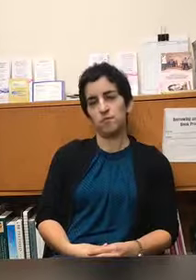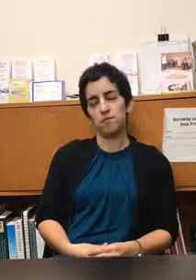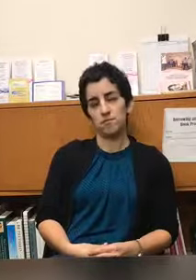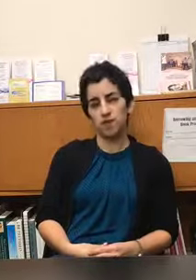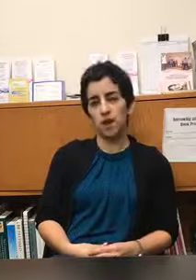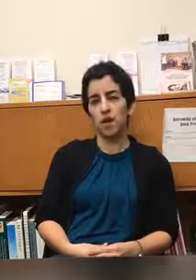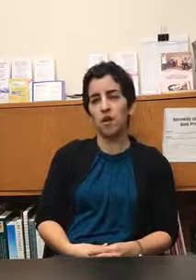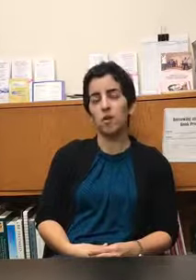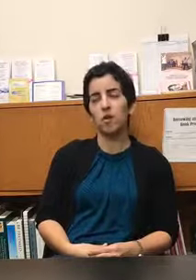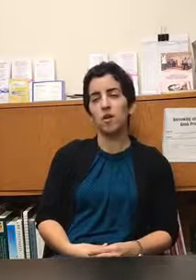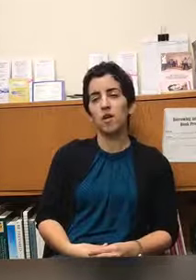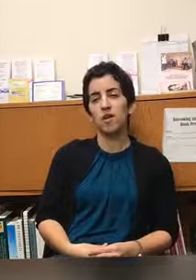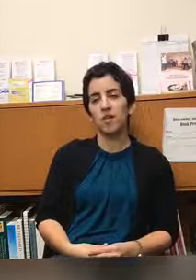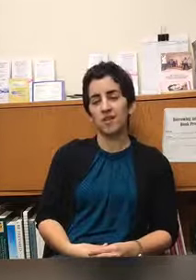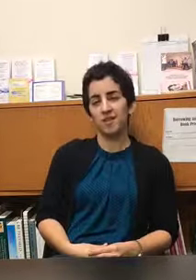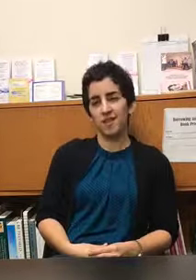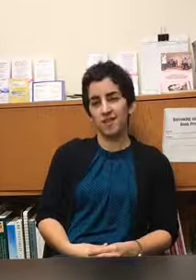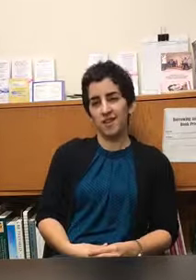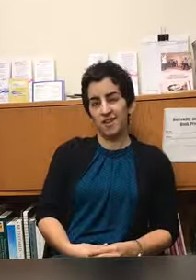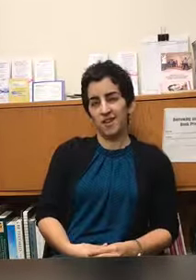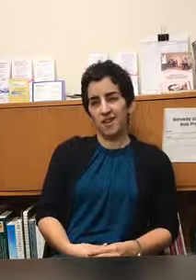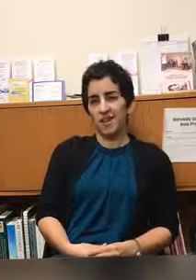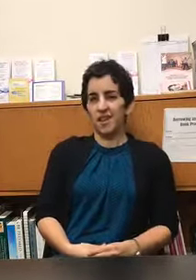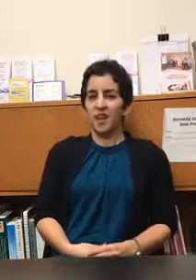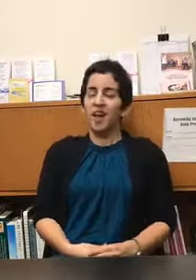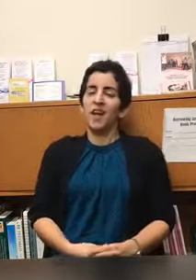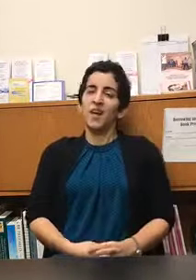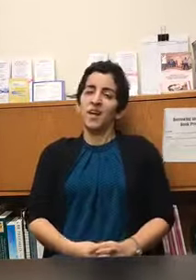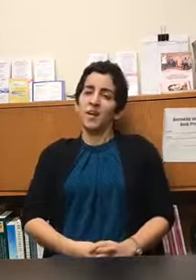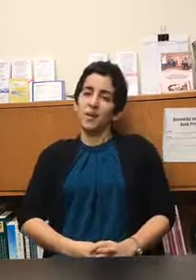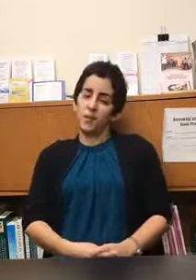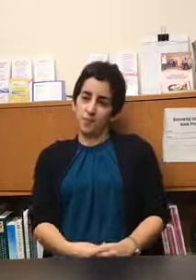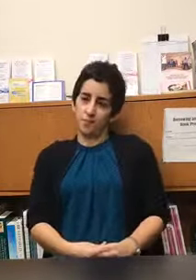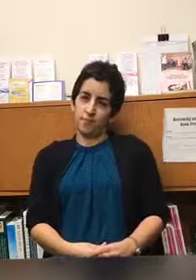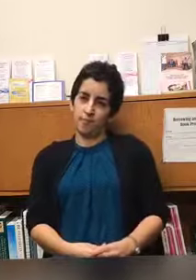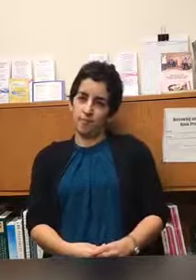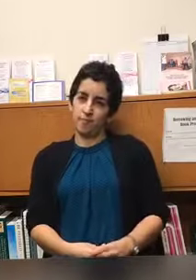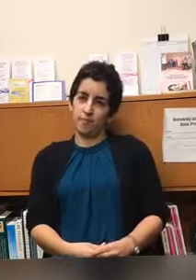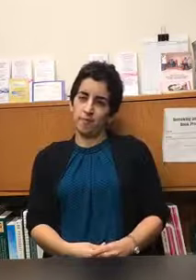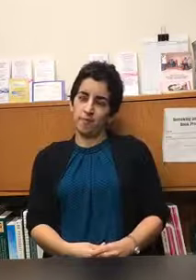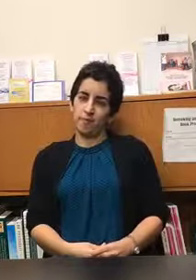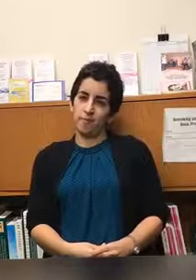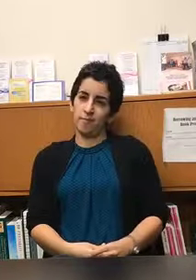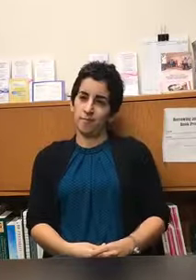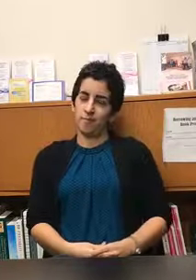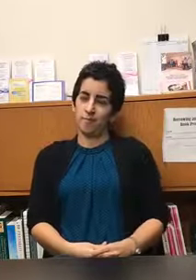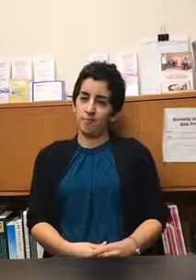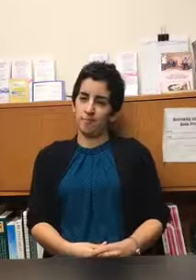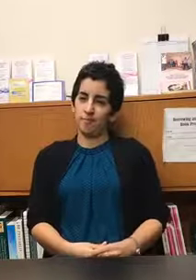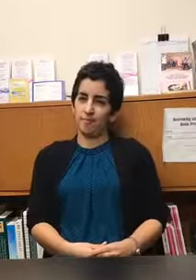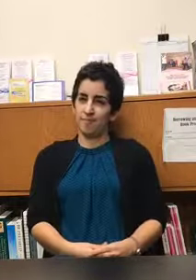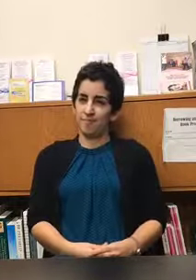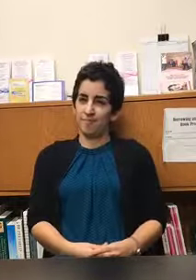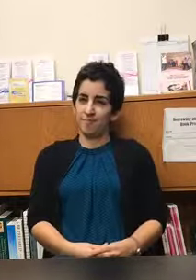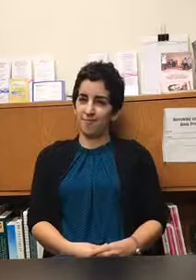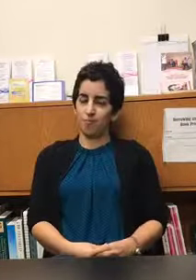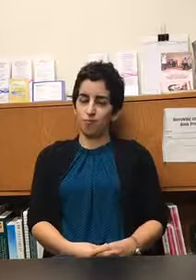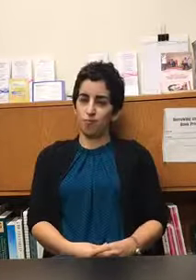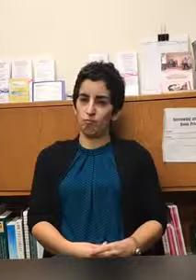yeah and and does mindfulness have to be practiced in a session like okay i'm going to sit down